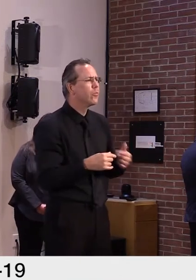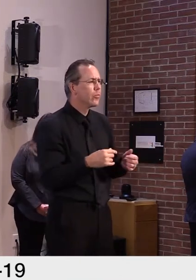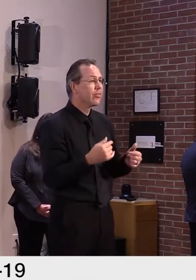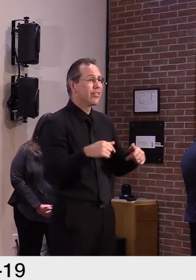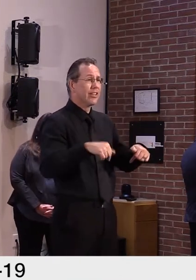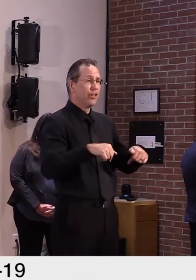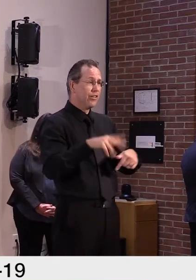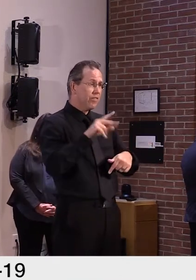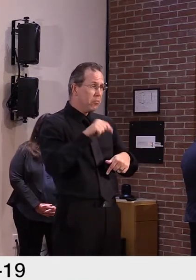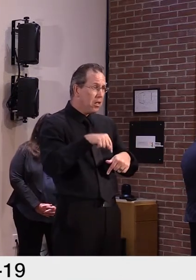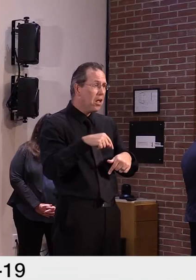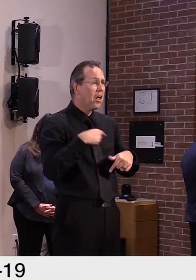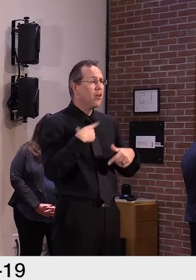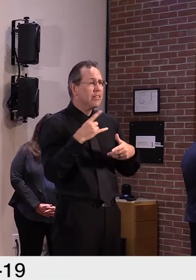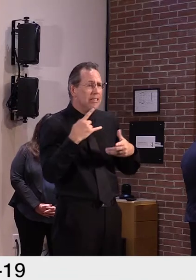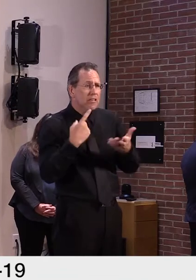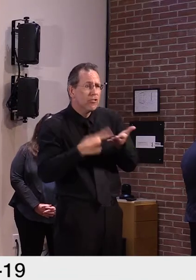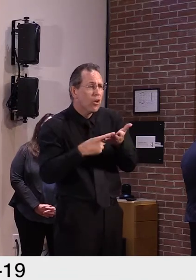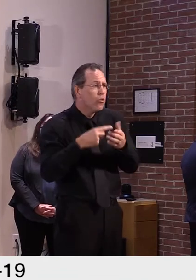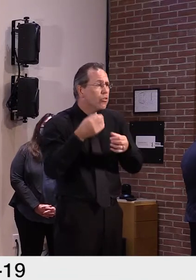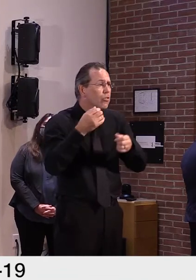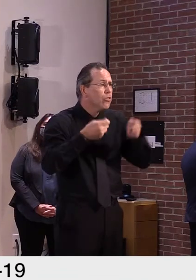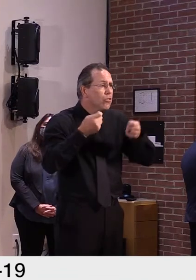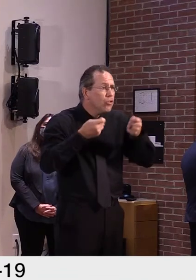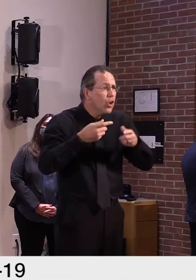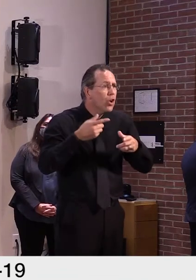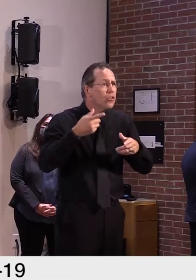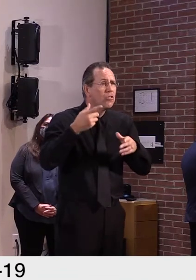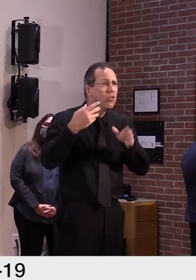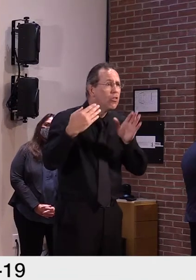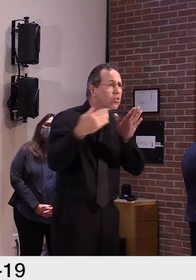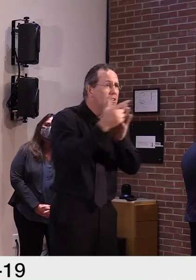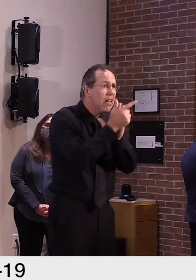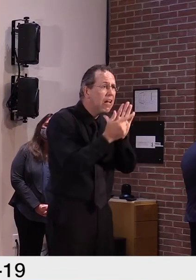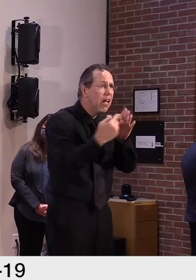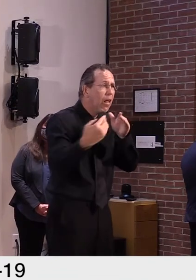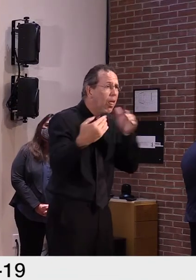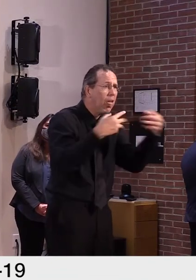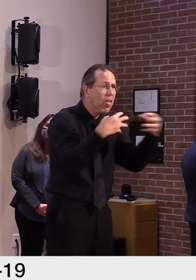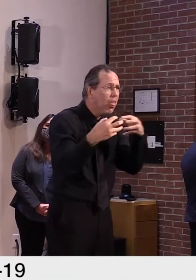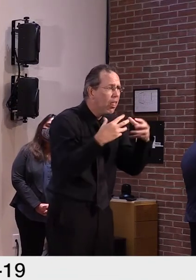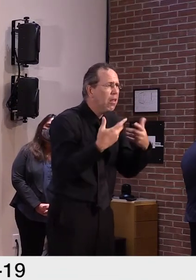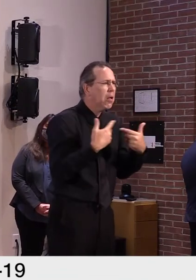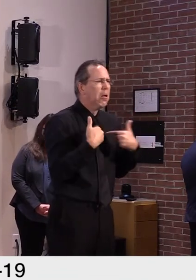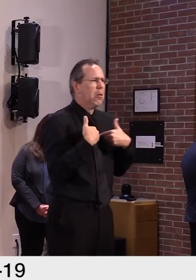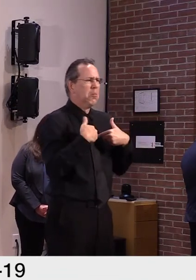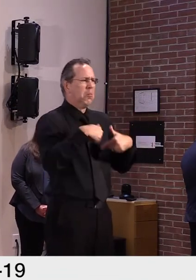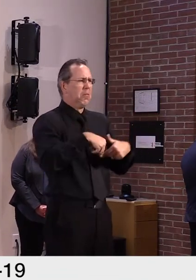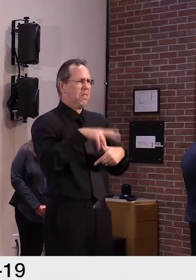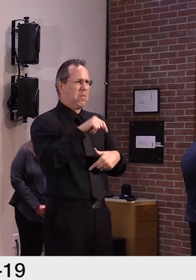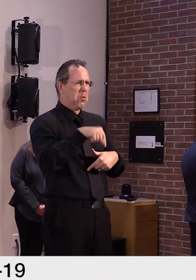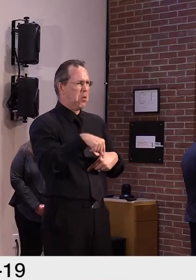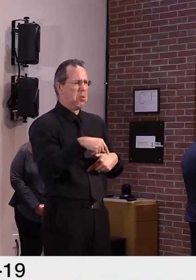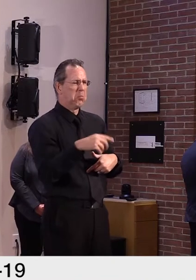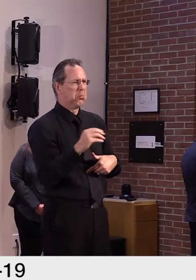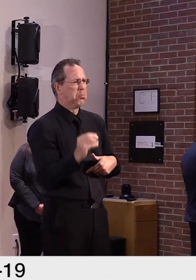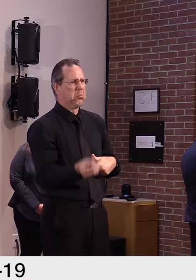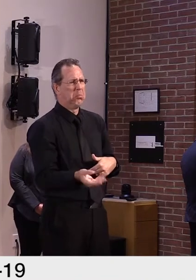at this point in time, and it's going to be hard for me to comment on any of that.